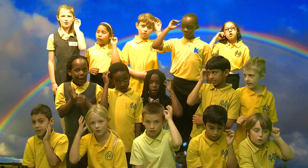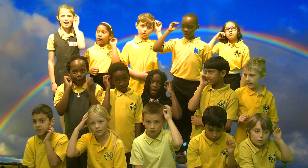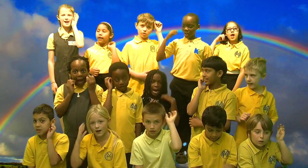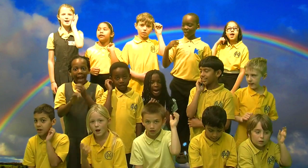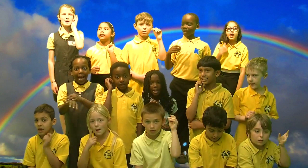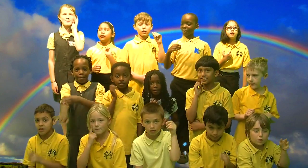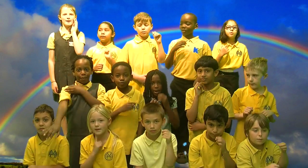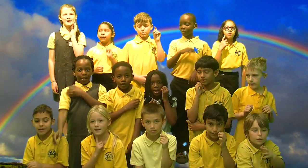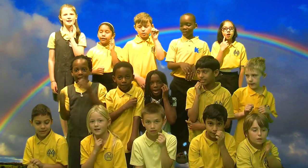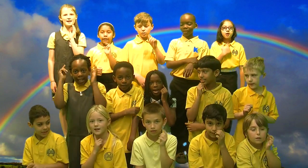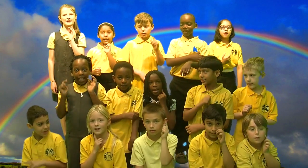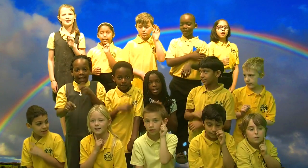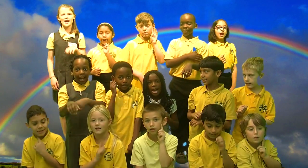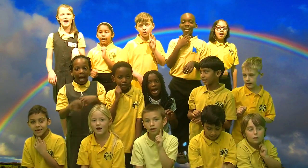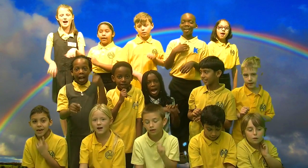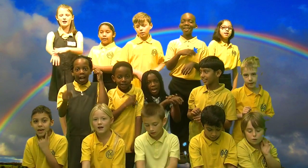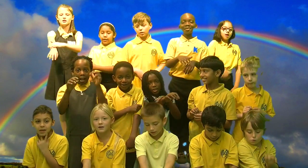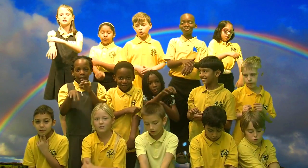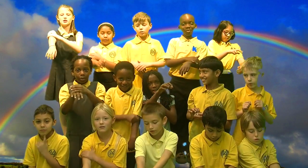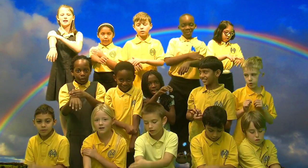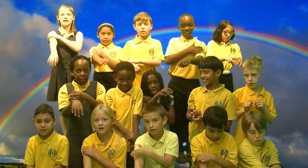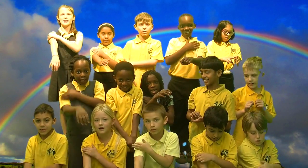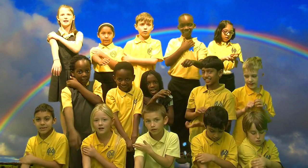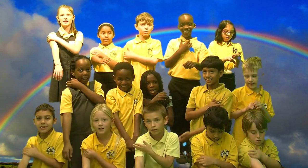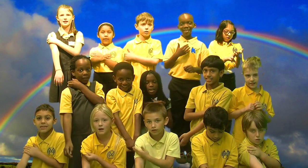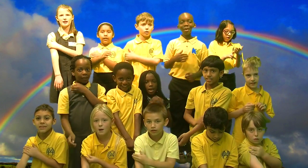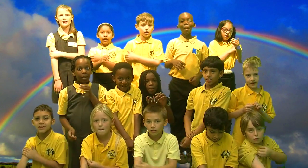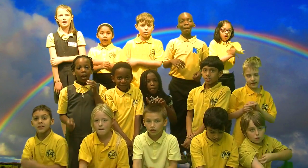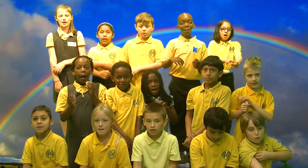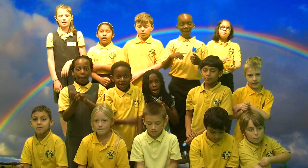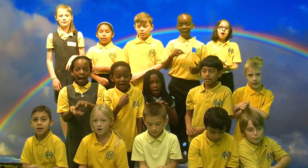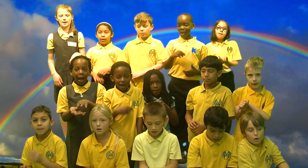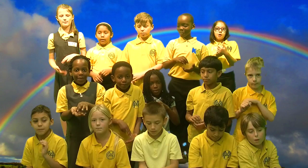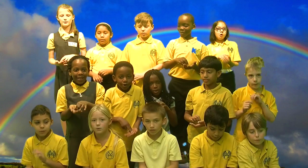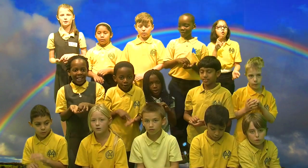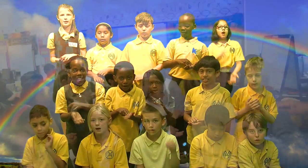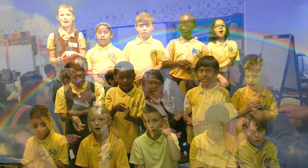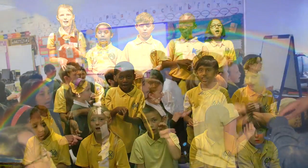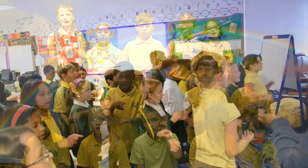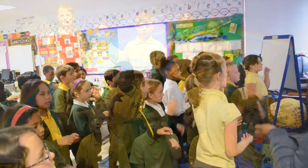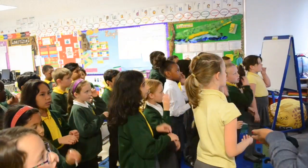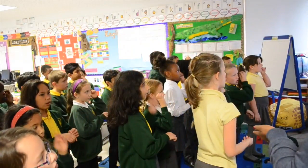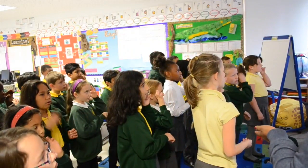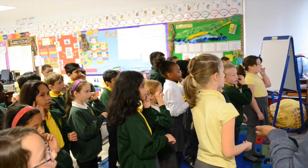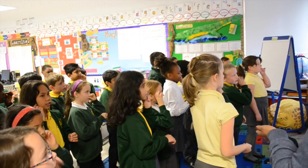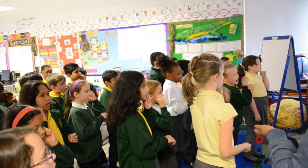and pink and green, purple and orange